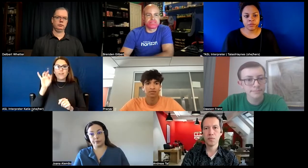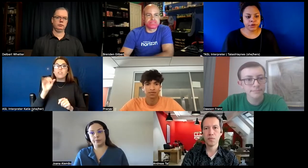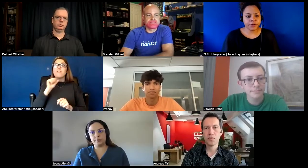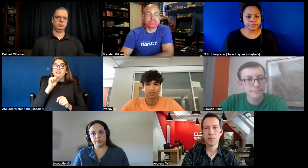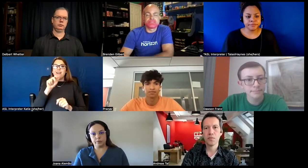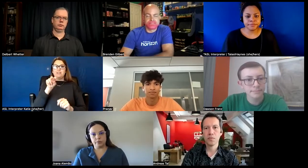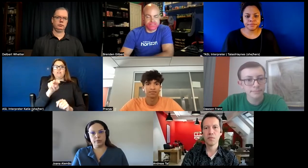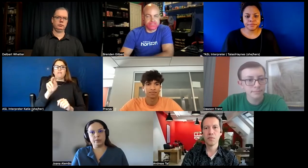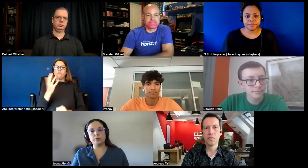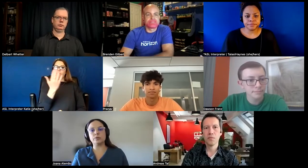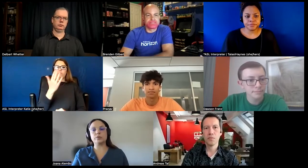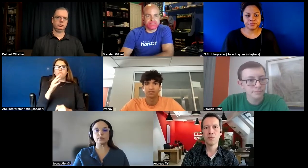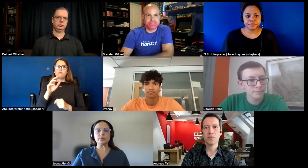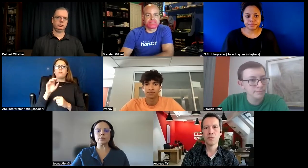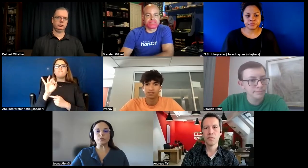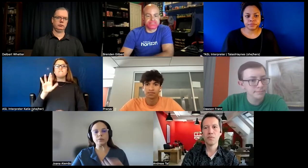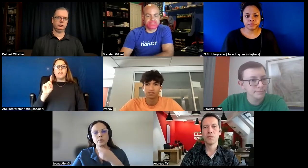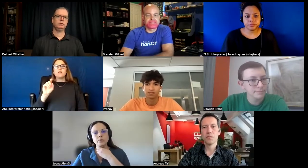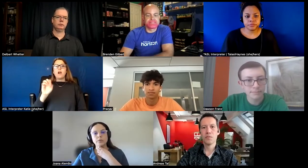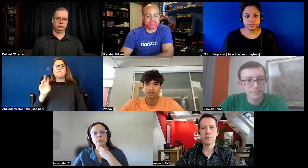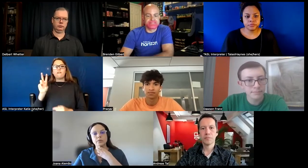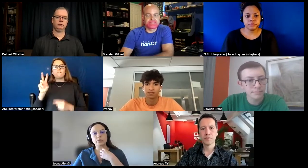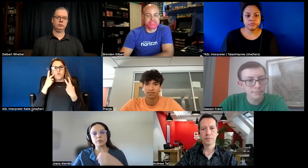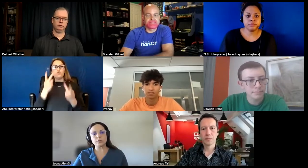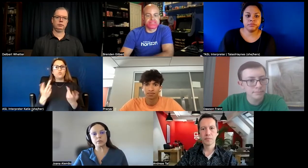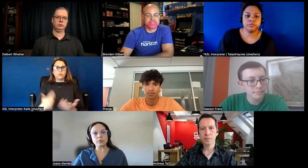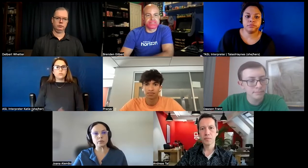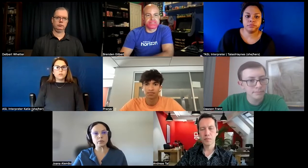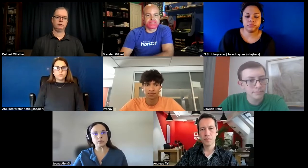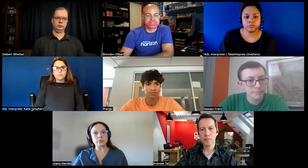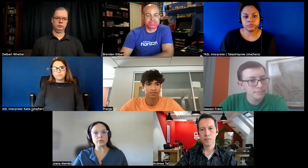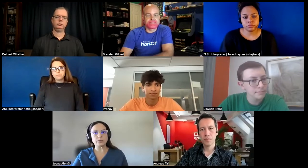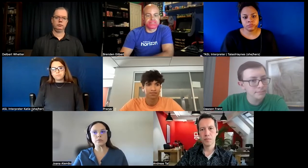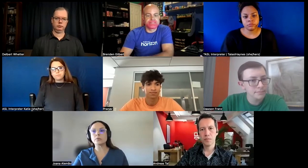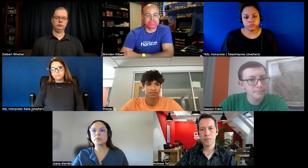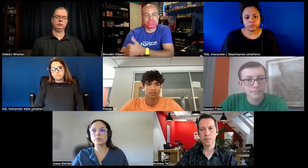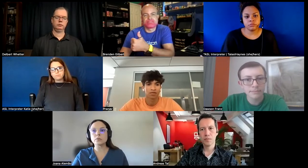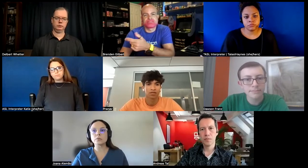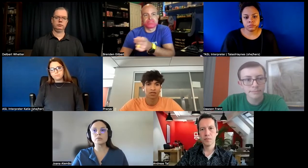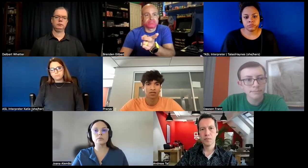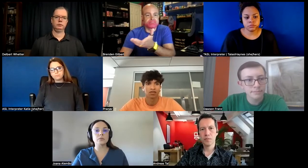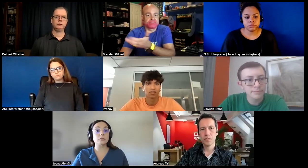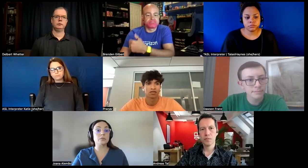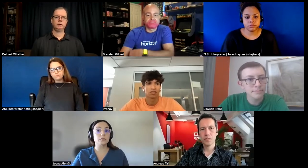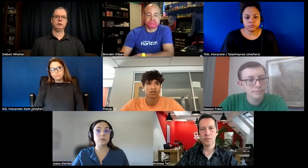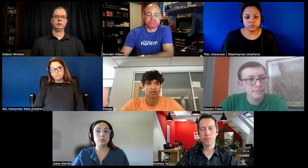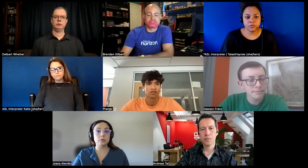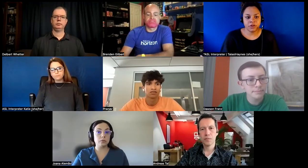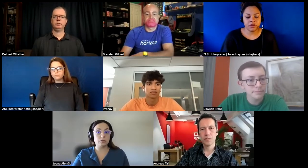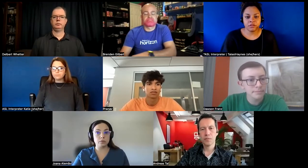nice